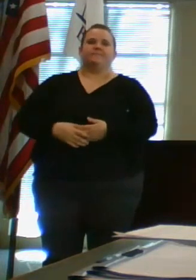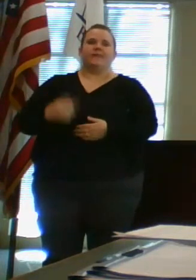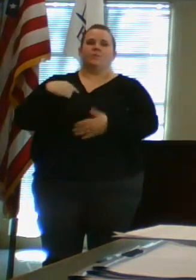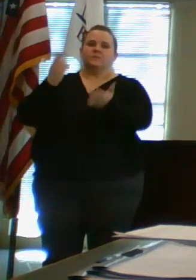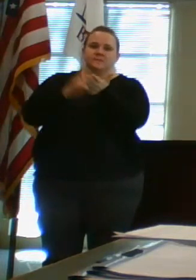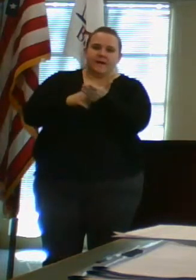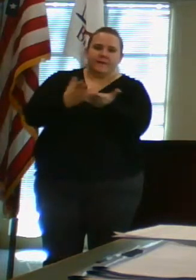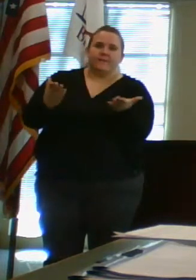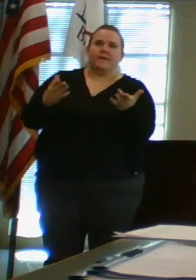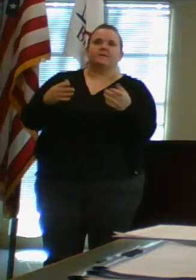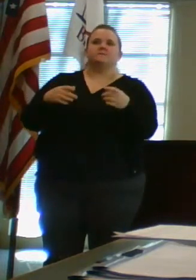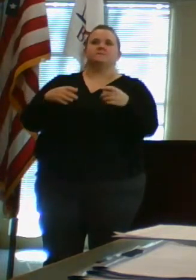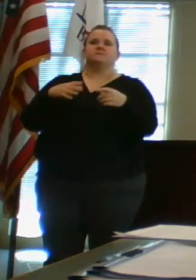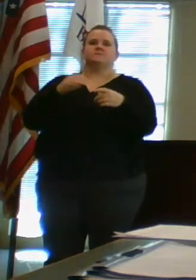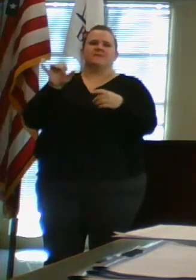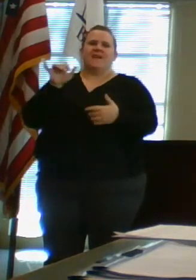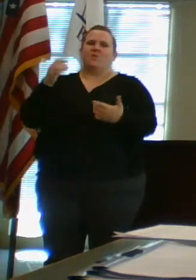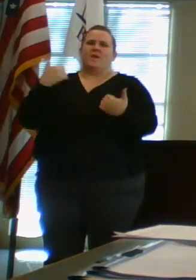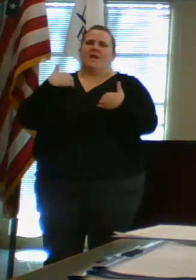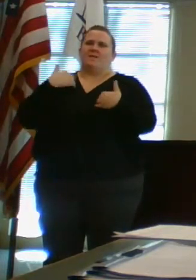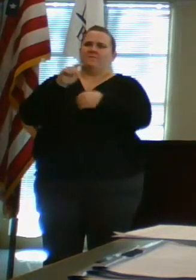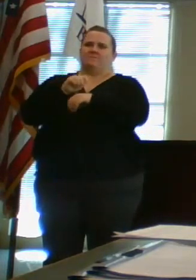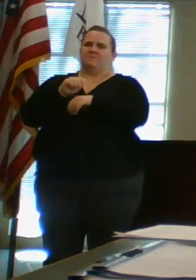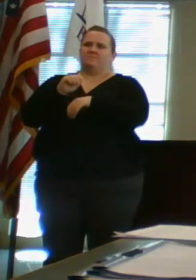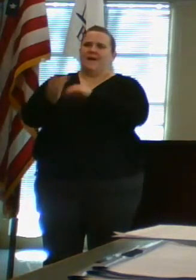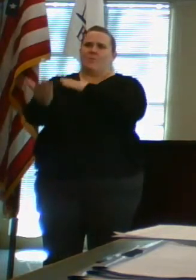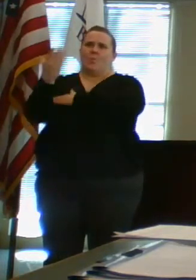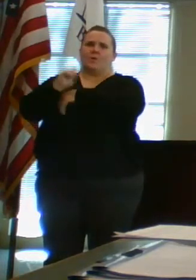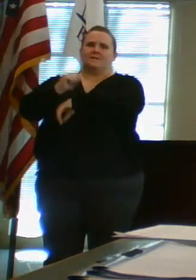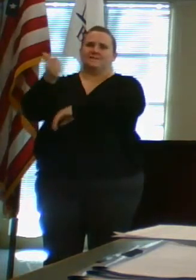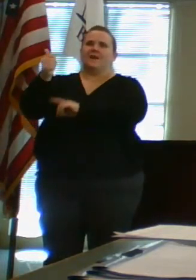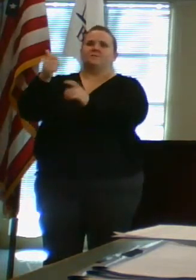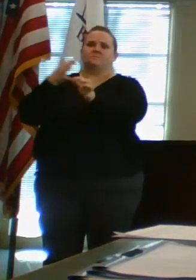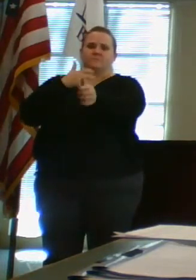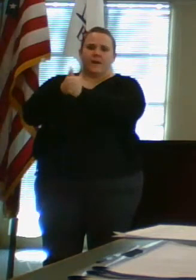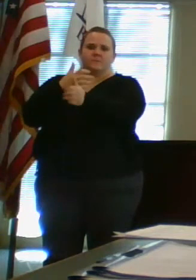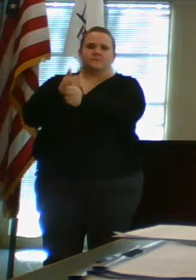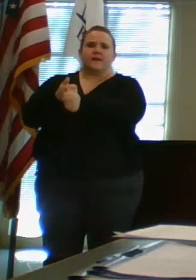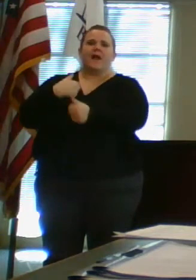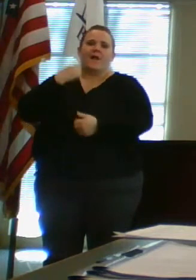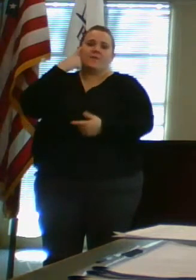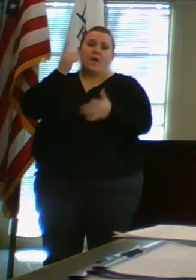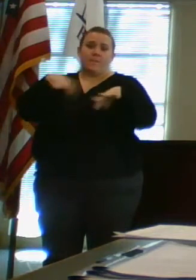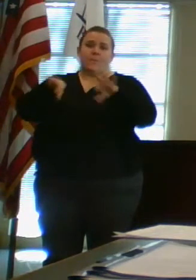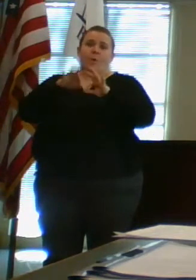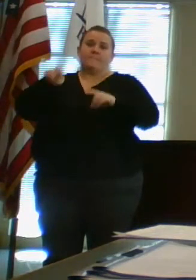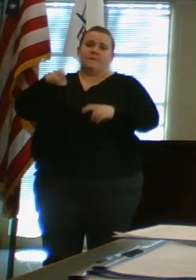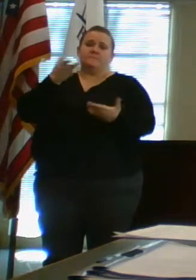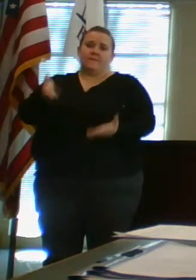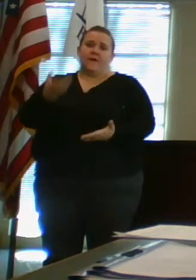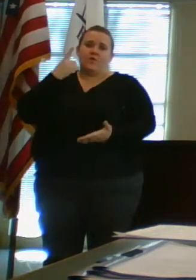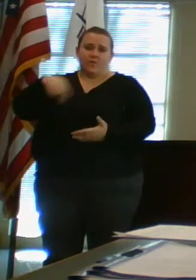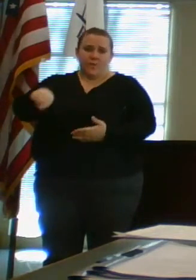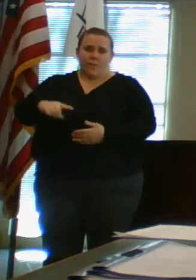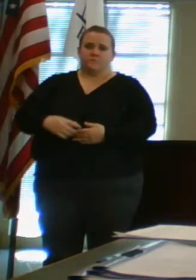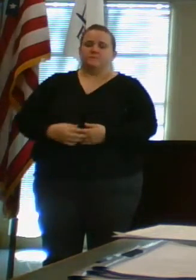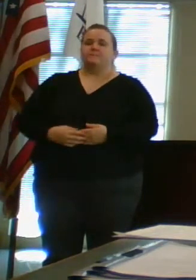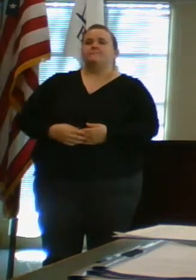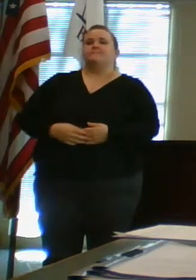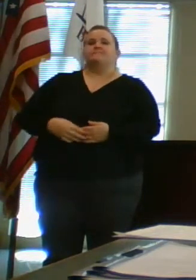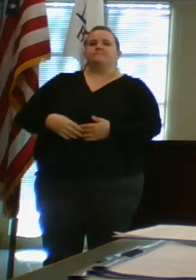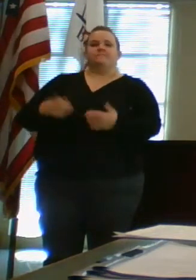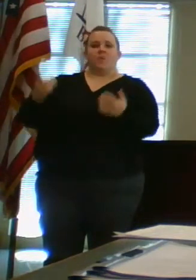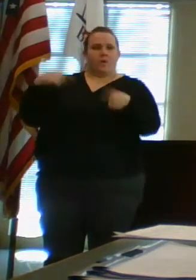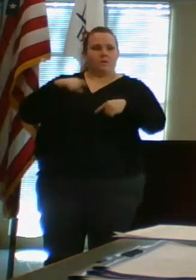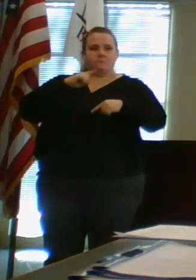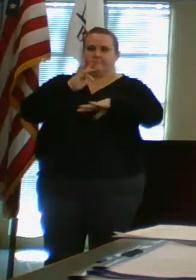things and the like. We've been having 10 a.m. updates. I felt it was important to be there for those. I'm coming in